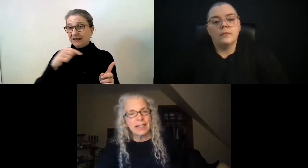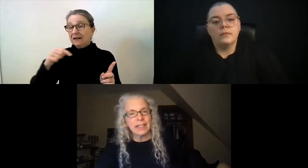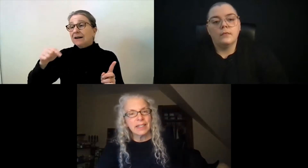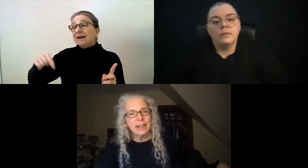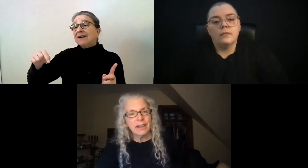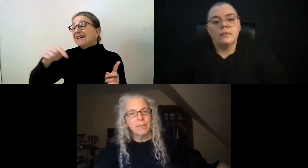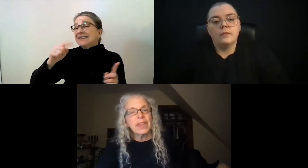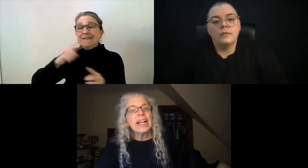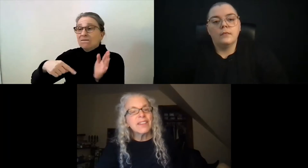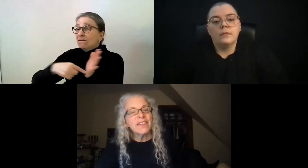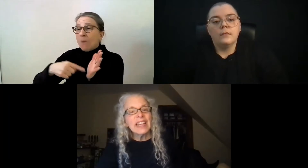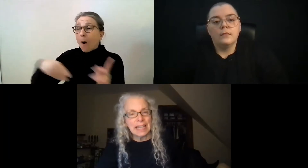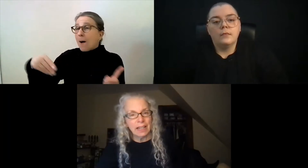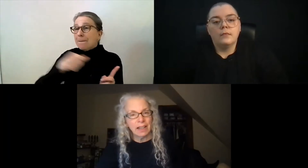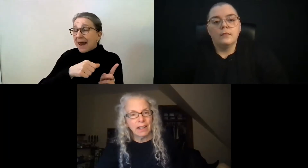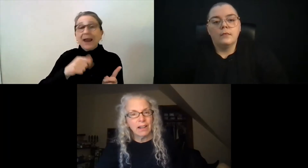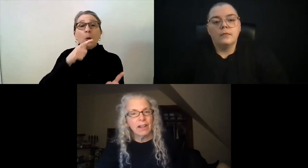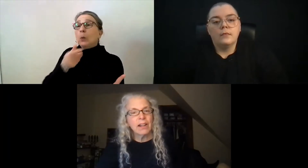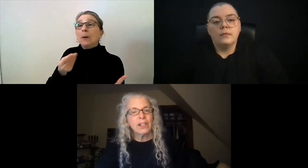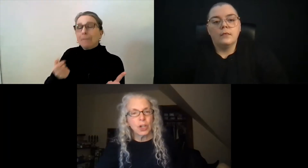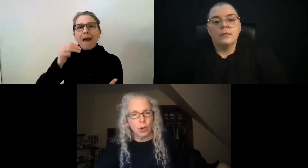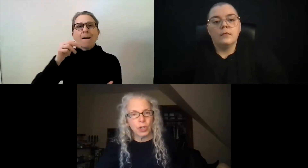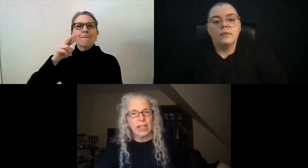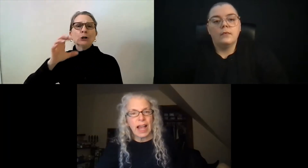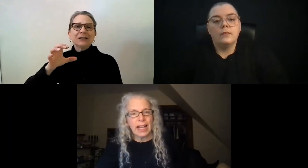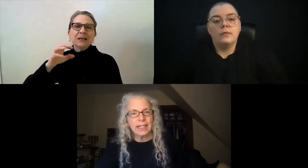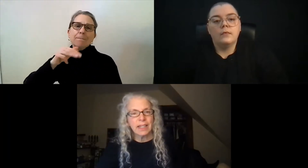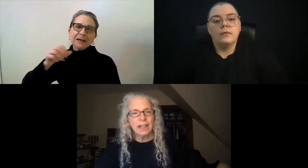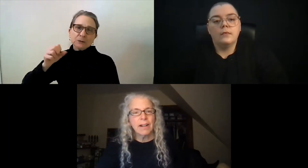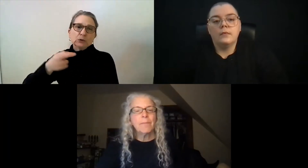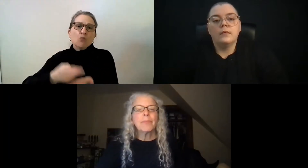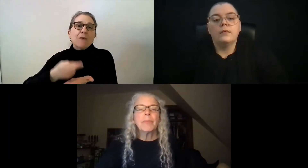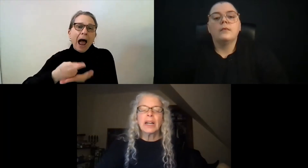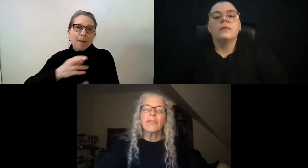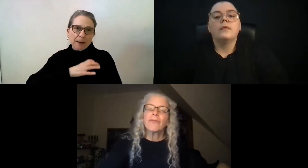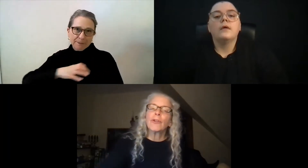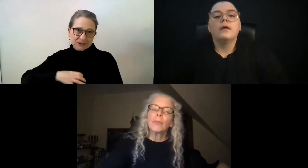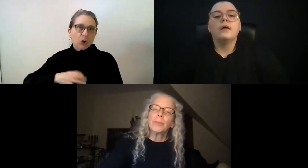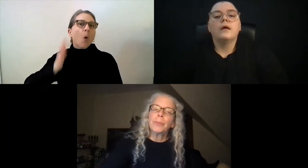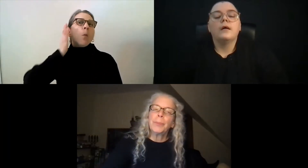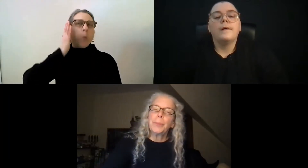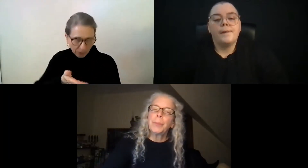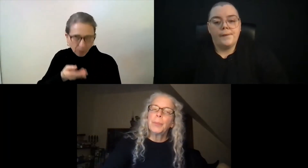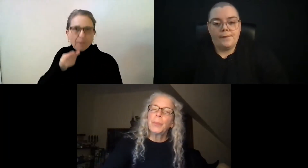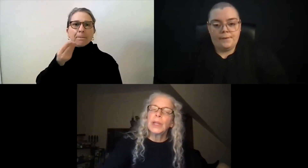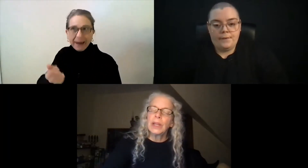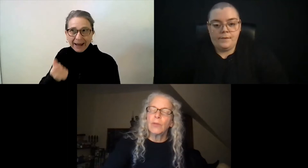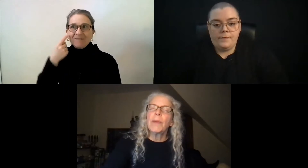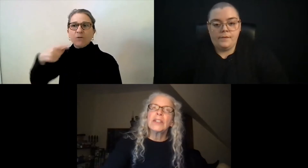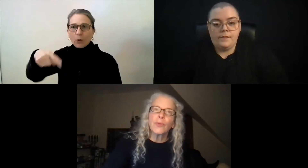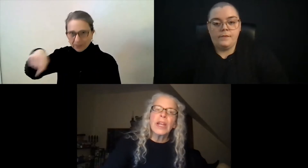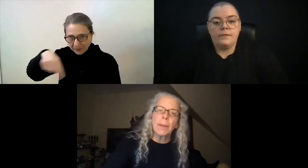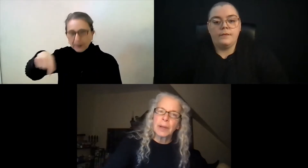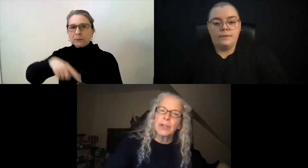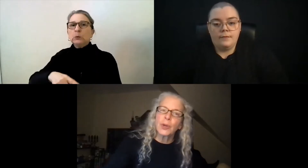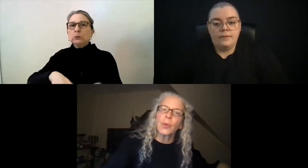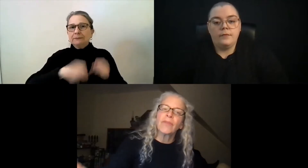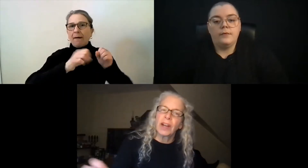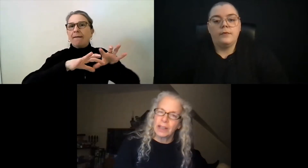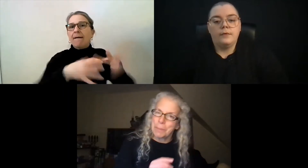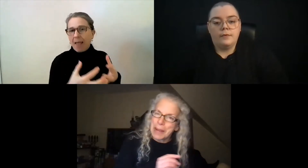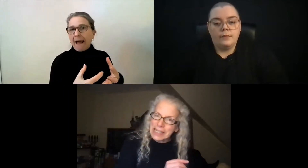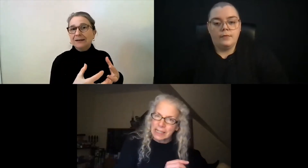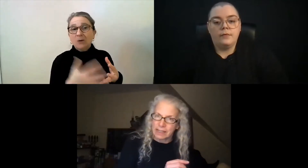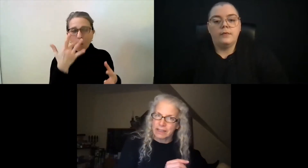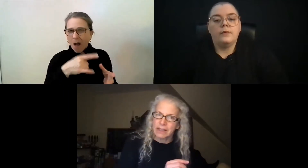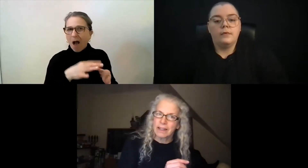classes. That's a fee to go to class. But for the Mass Rehab Commission will